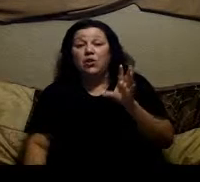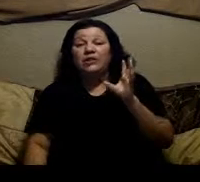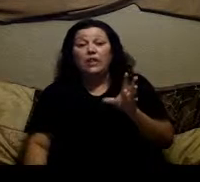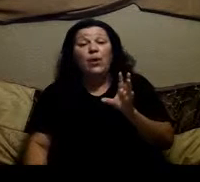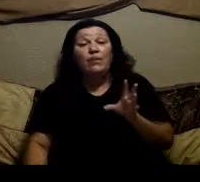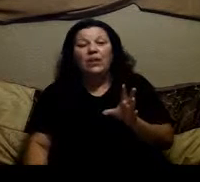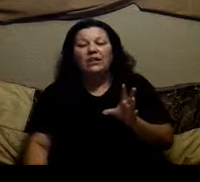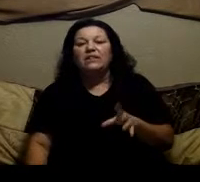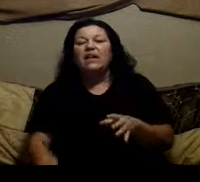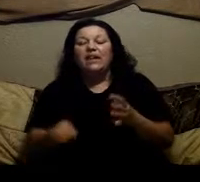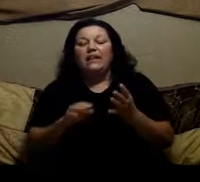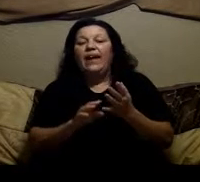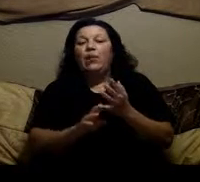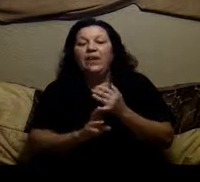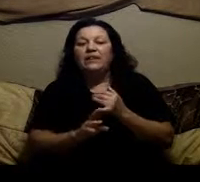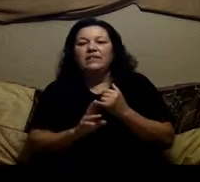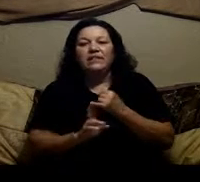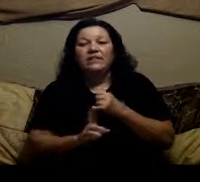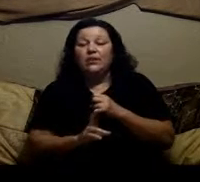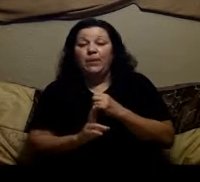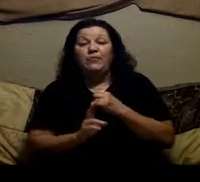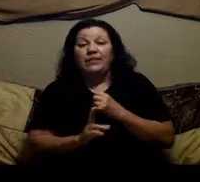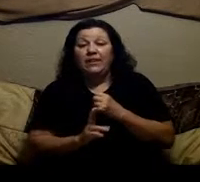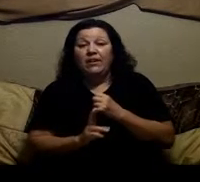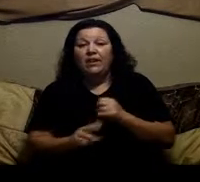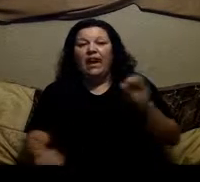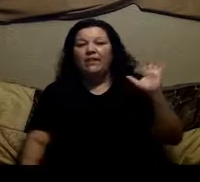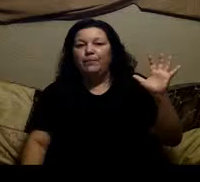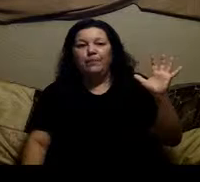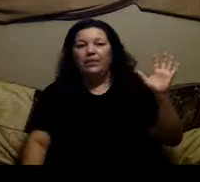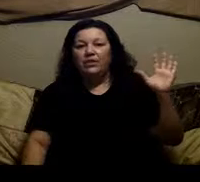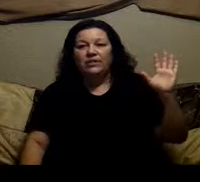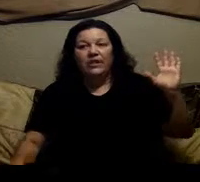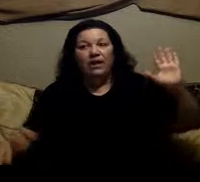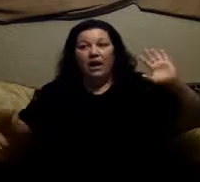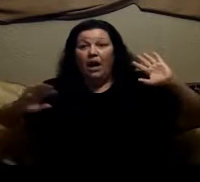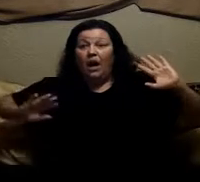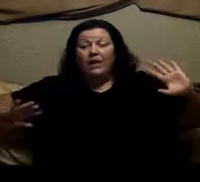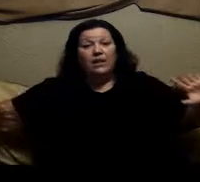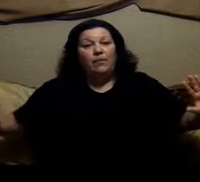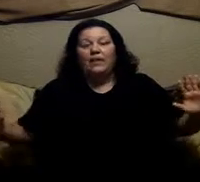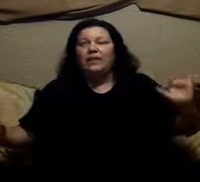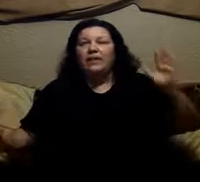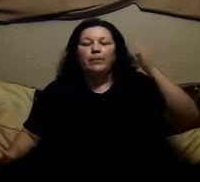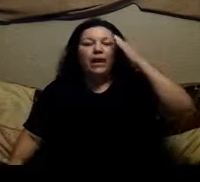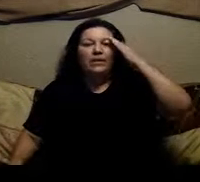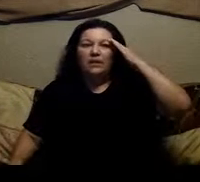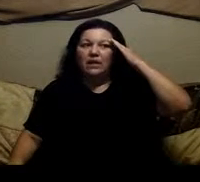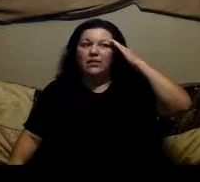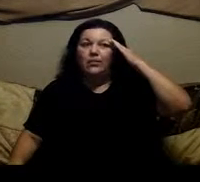notice that you have a weakness that weakness is either going to be for dairy i've had people that just like i can give up anything but i just cannot give